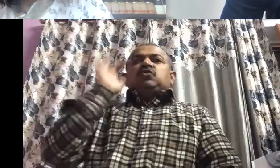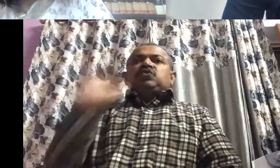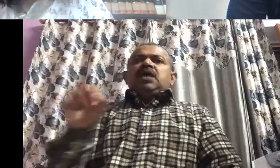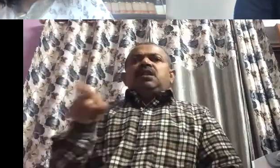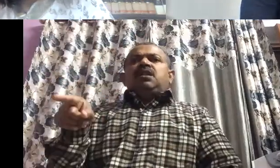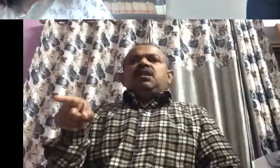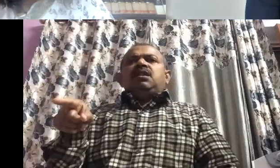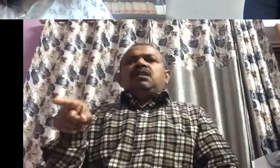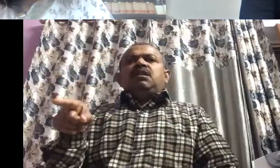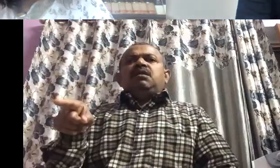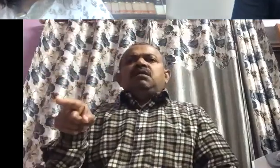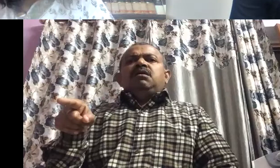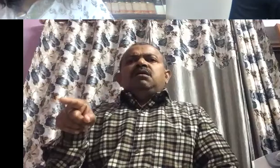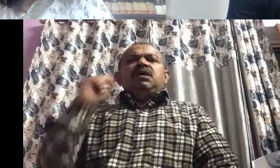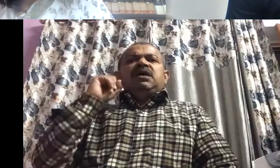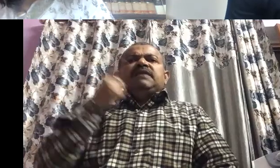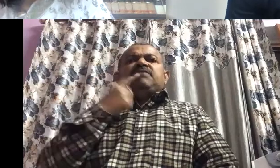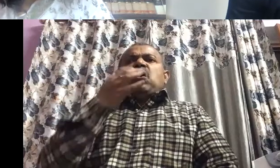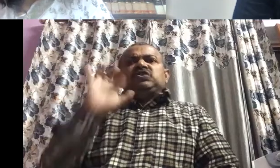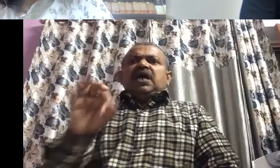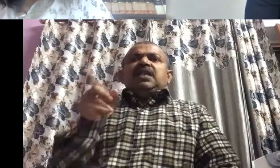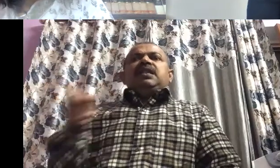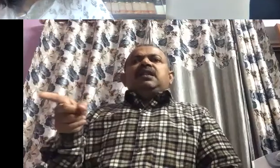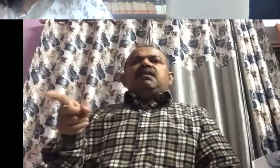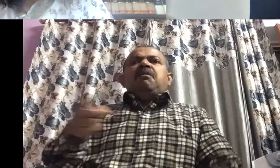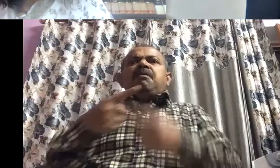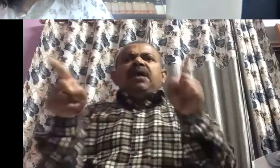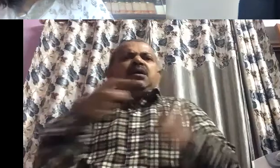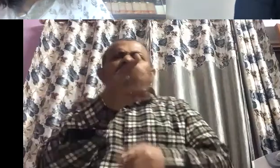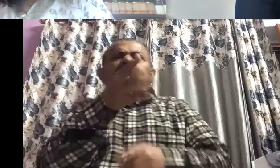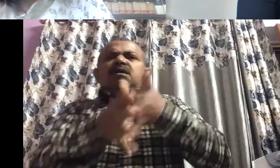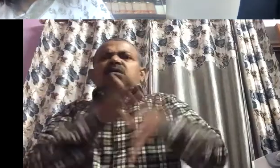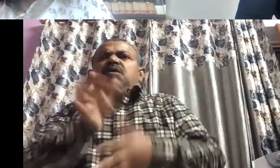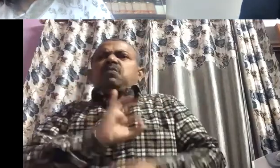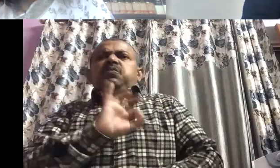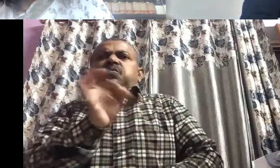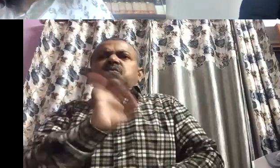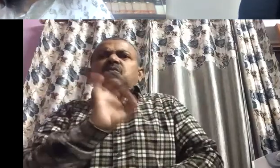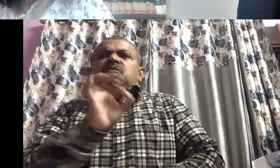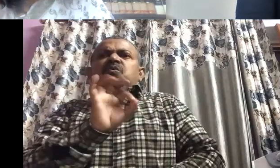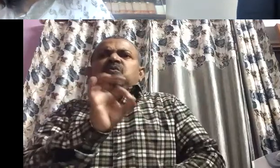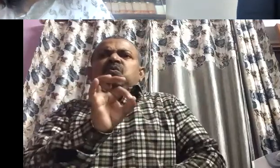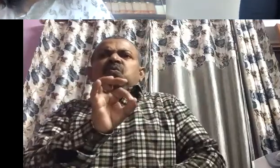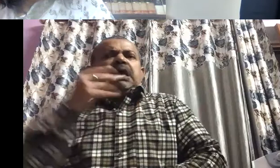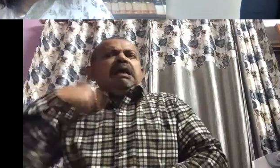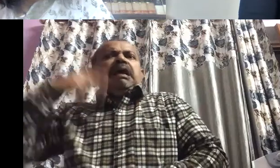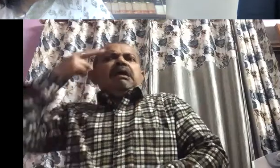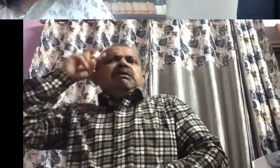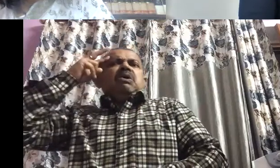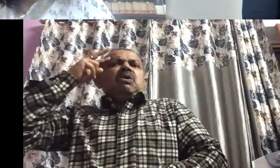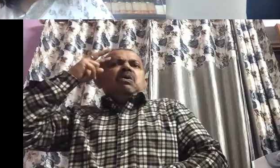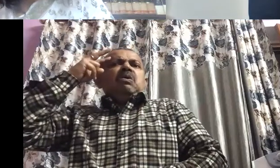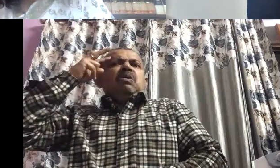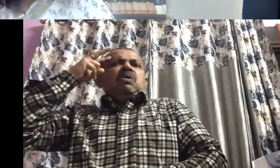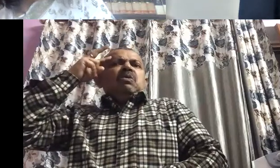totally doubt that they are not deaf. They are hearing people and they are just taking the benefit as if showing us that we are a hearing impairment